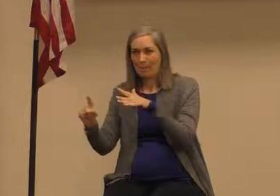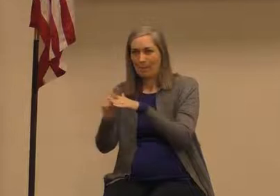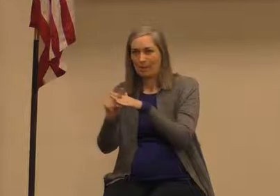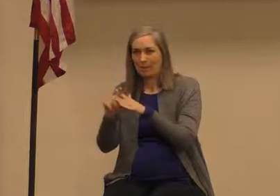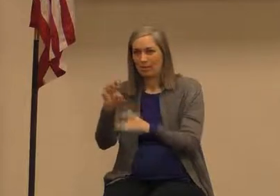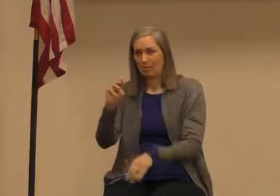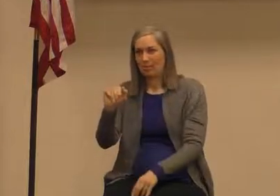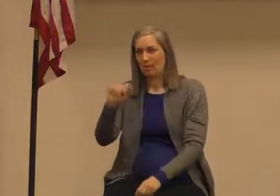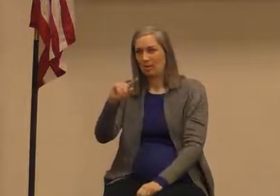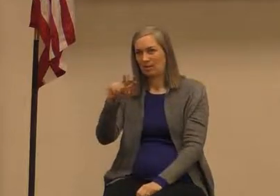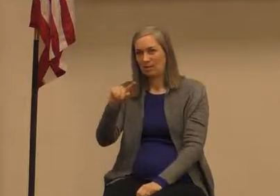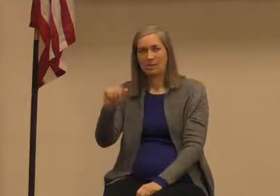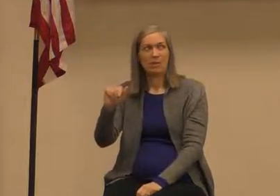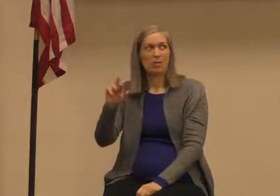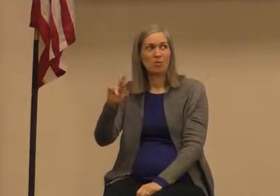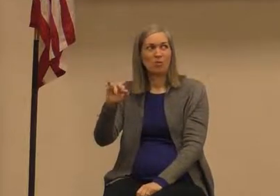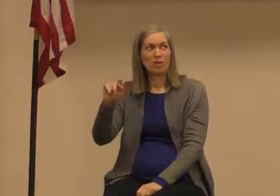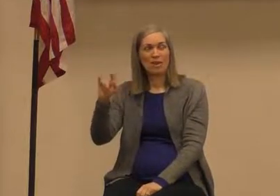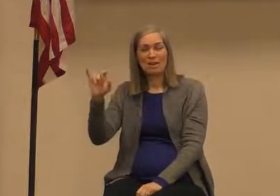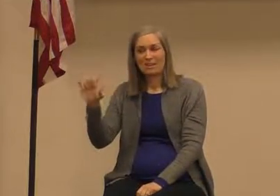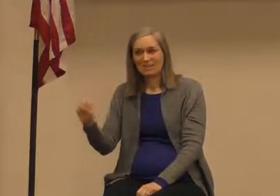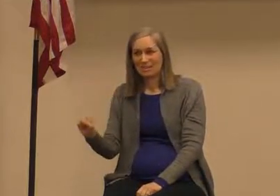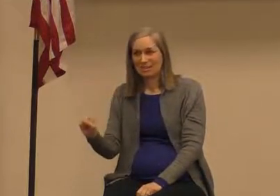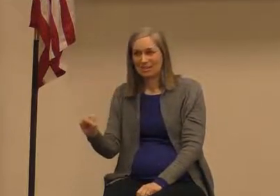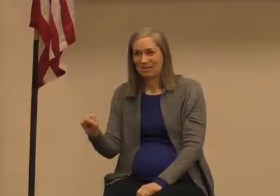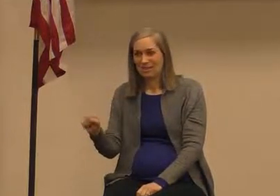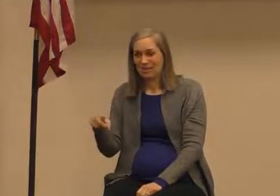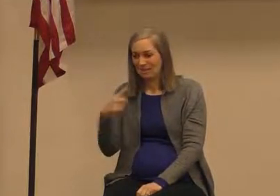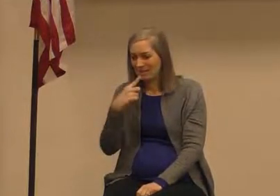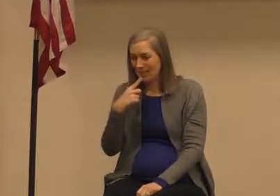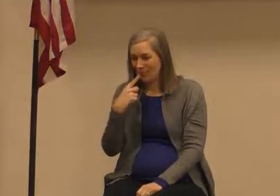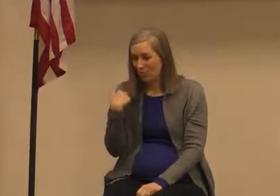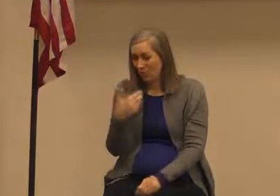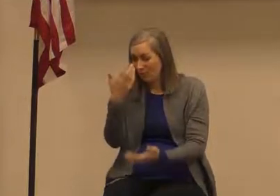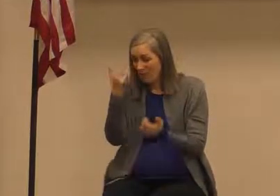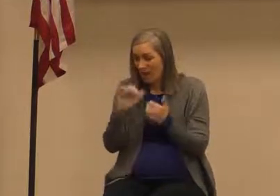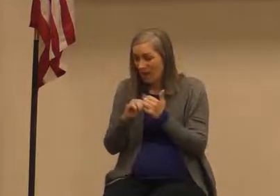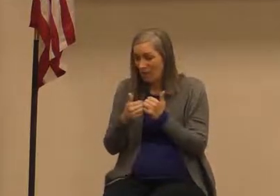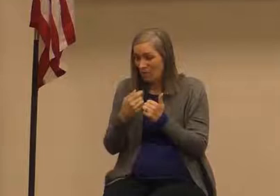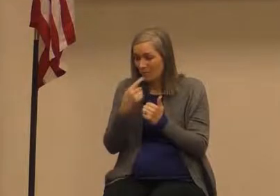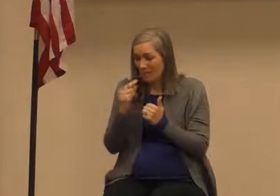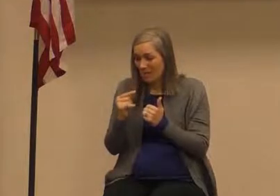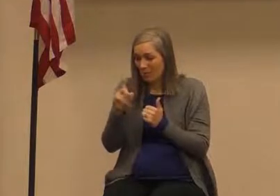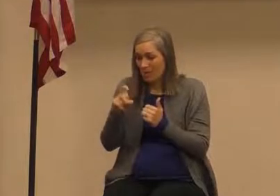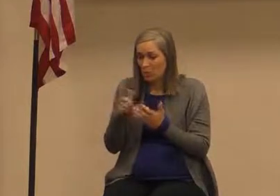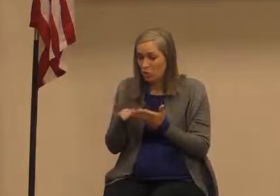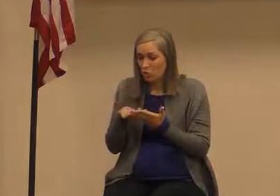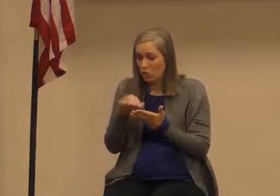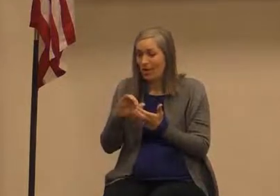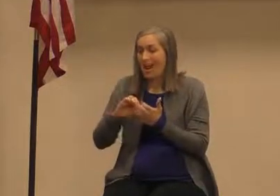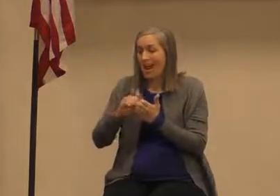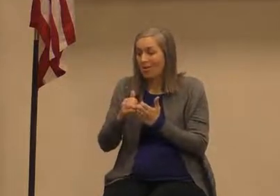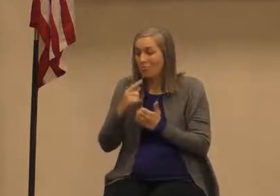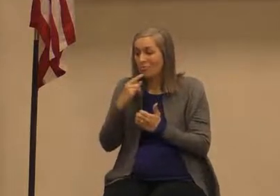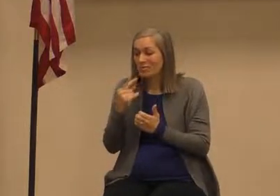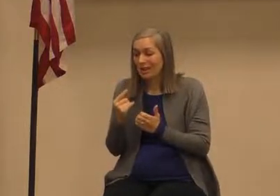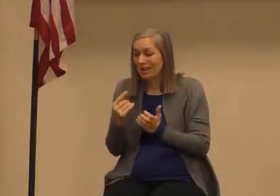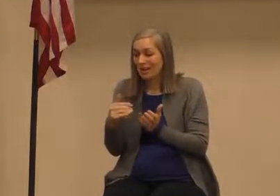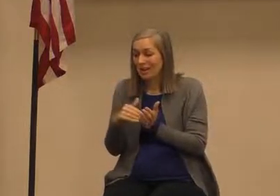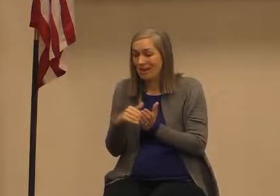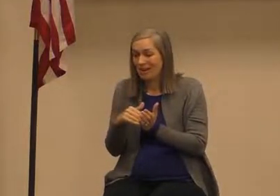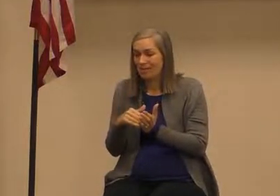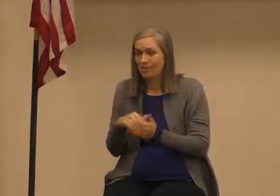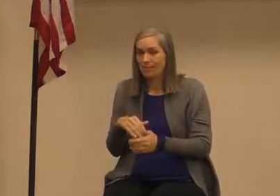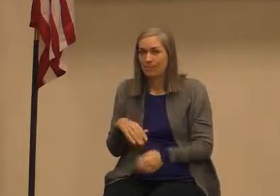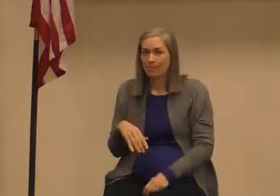really figure out how to pronounce this word again okay we've forgotten it well a word that they used in place of Yahweh was Adonai